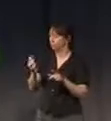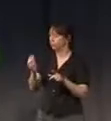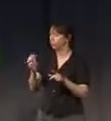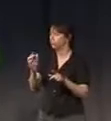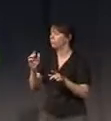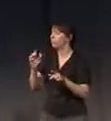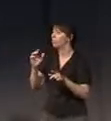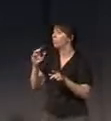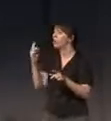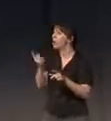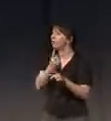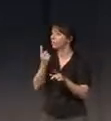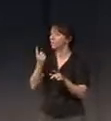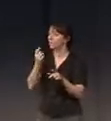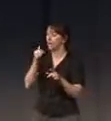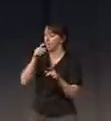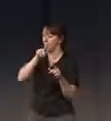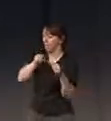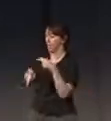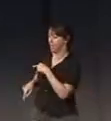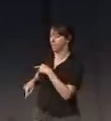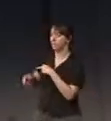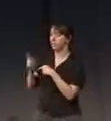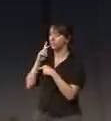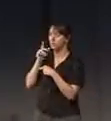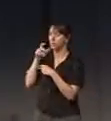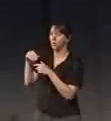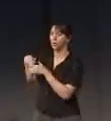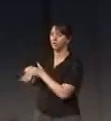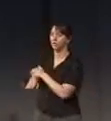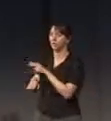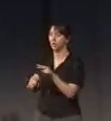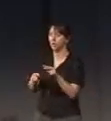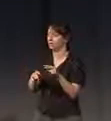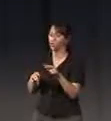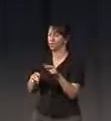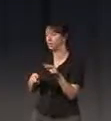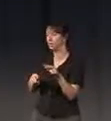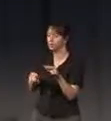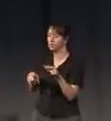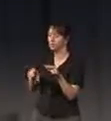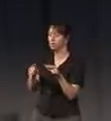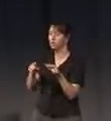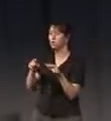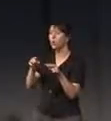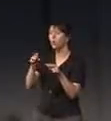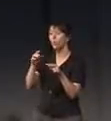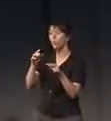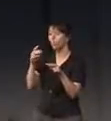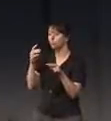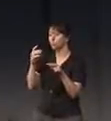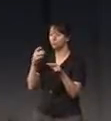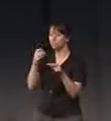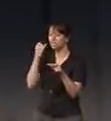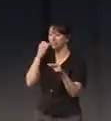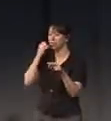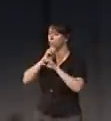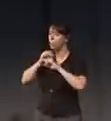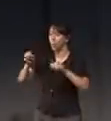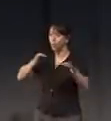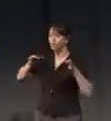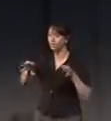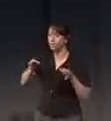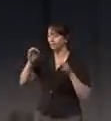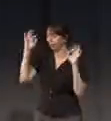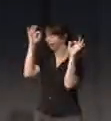somebody's entering. And it doesn't mean when an older person is entering somehow it is, I notice, you know, the people kind